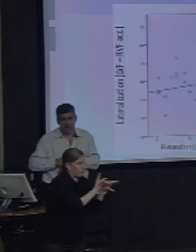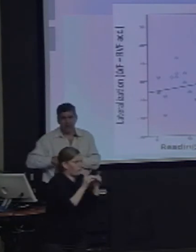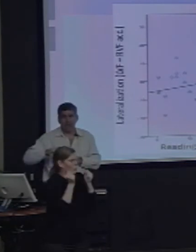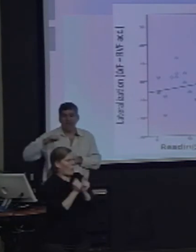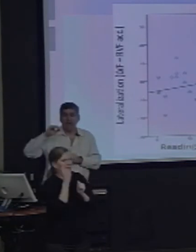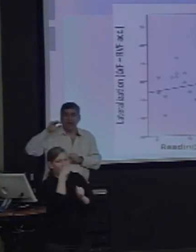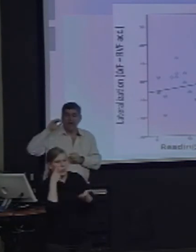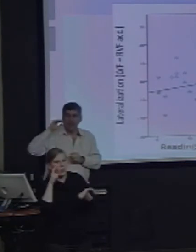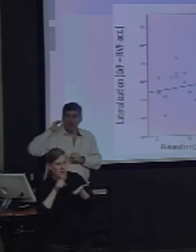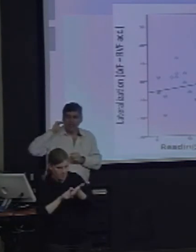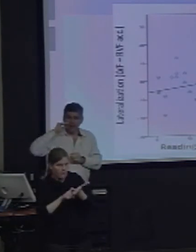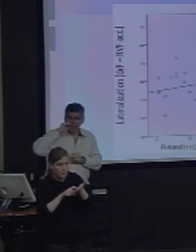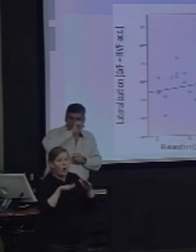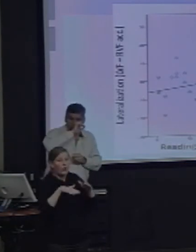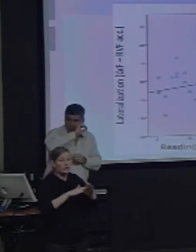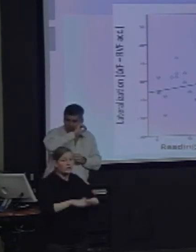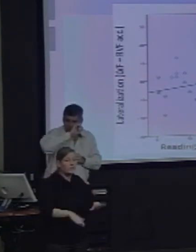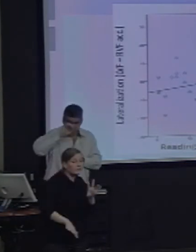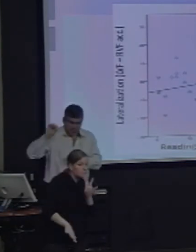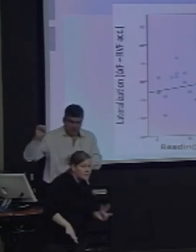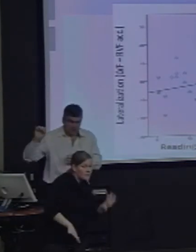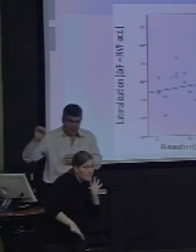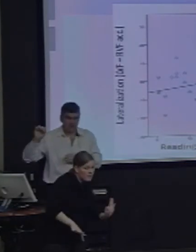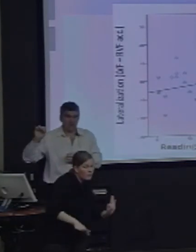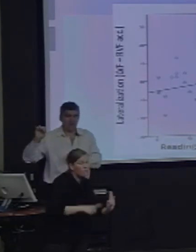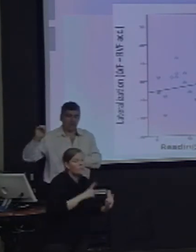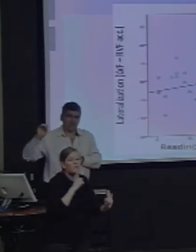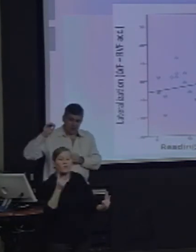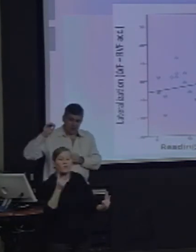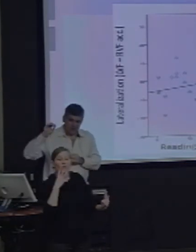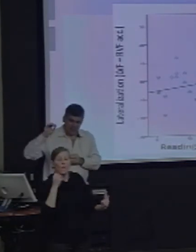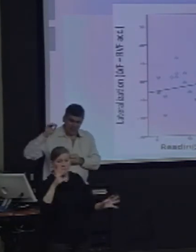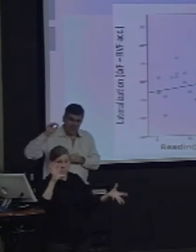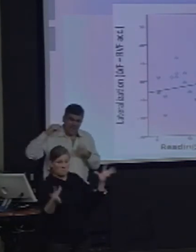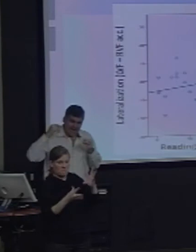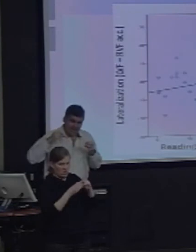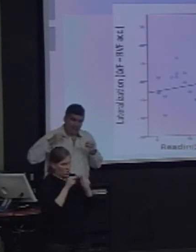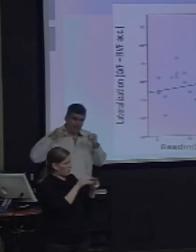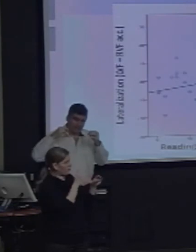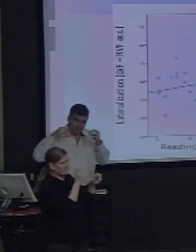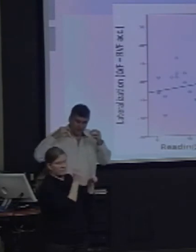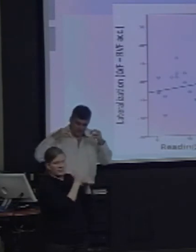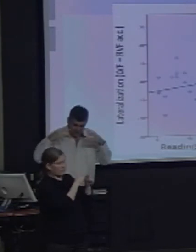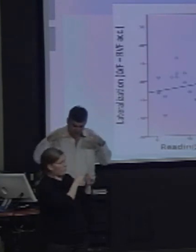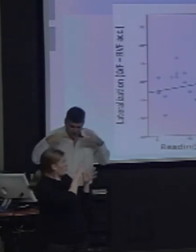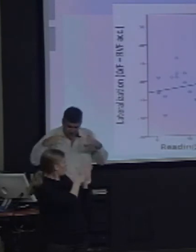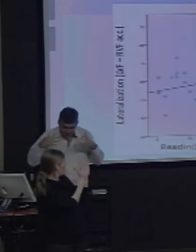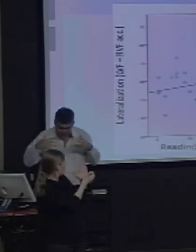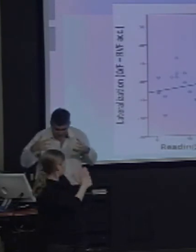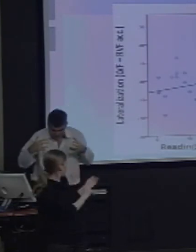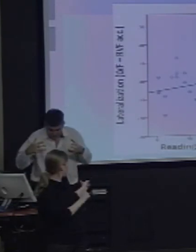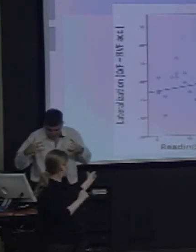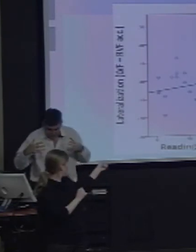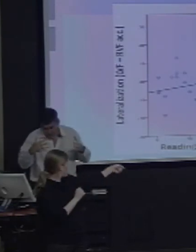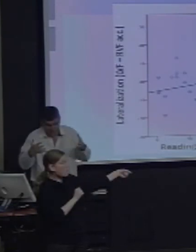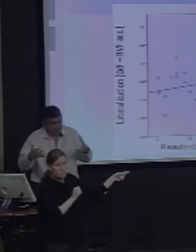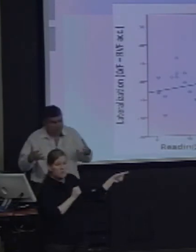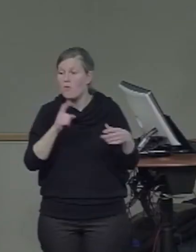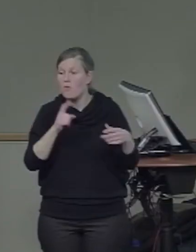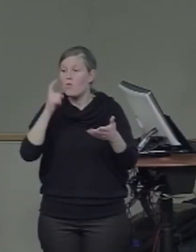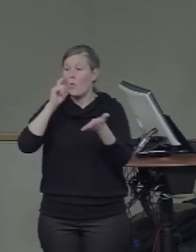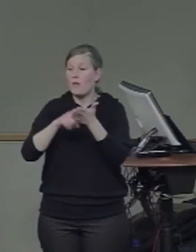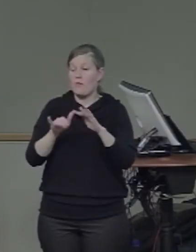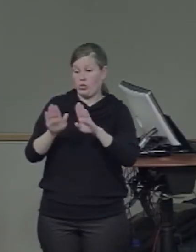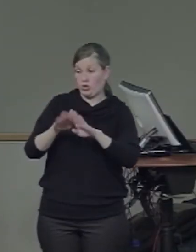if you just measure reading skill, it turns out that as the child is getting